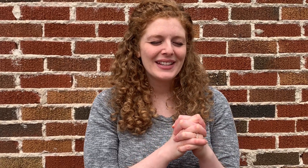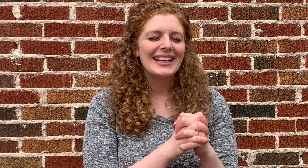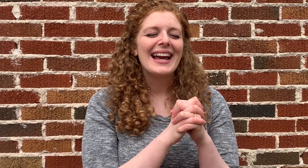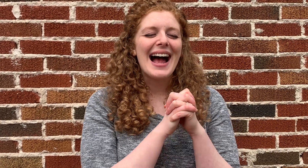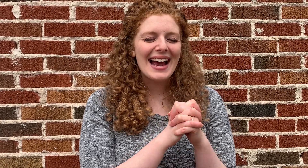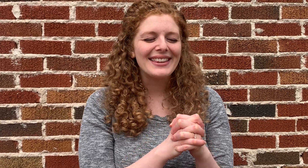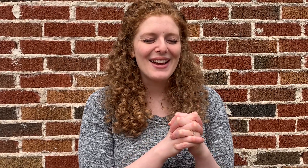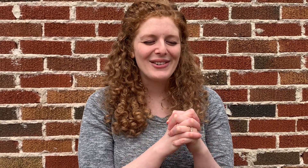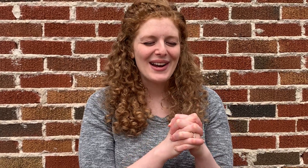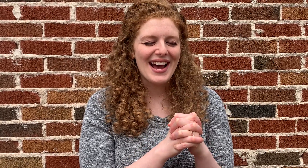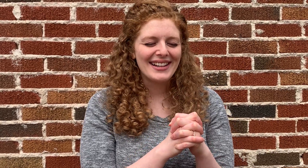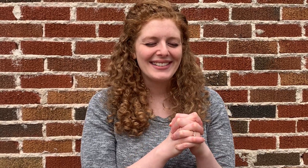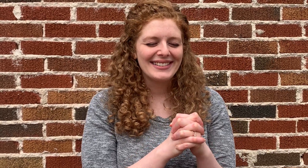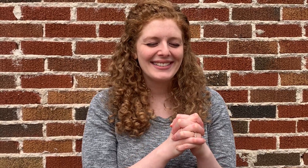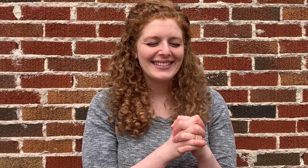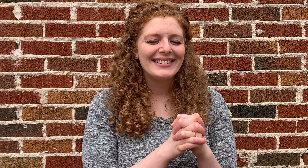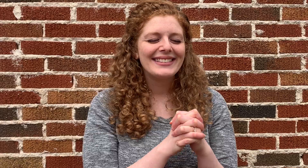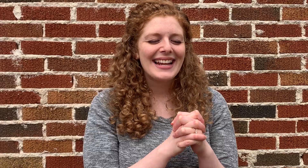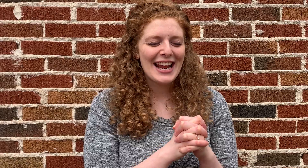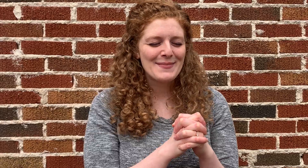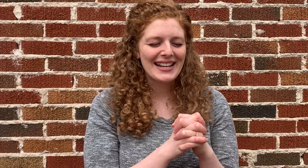I love you, God. Amen.